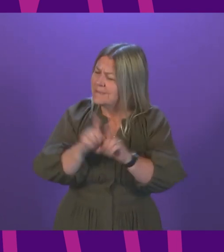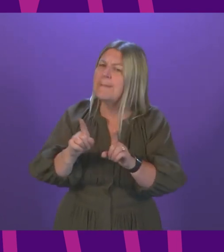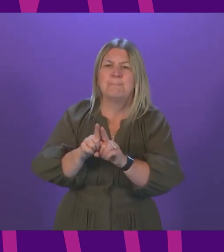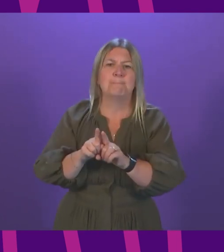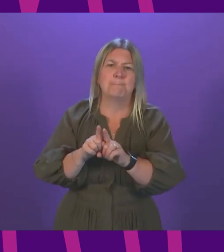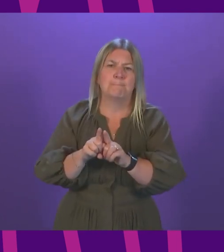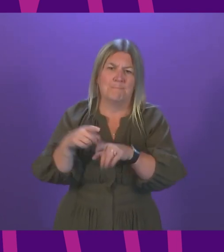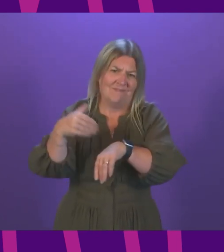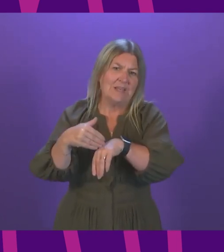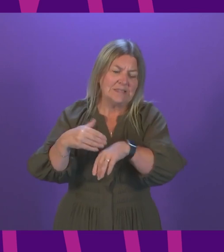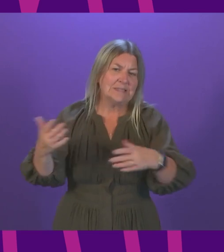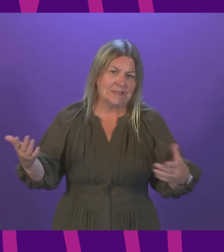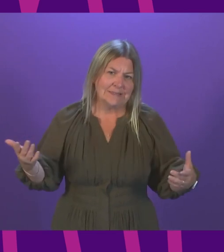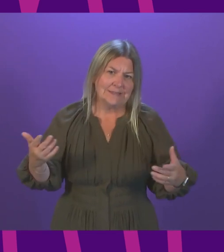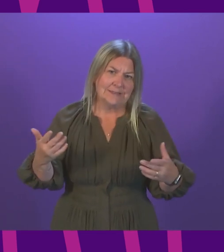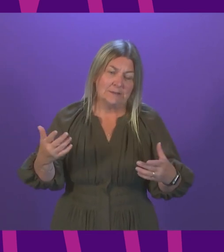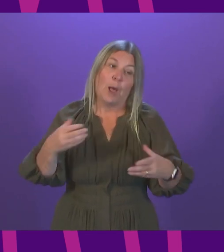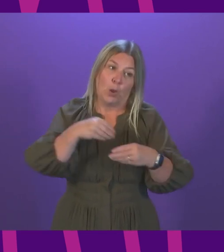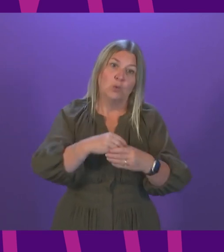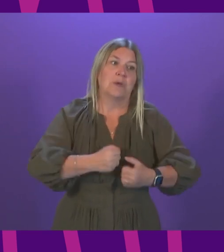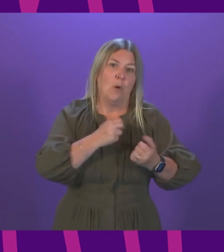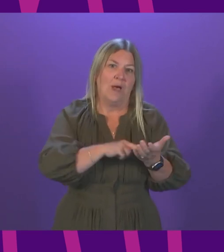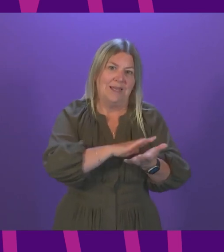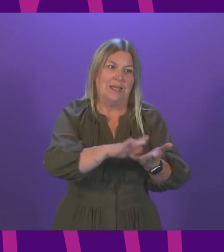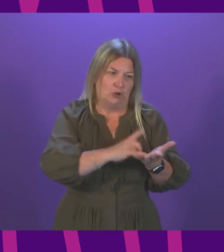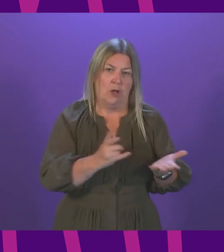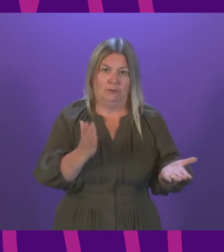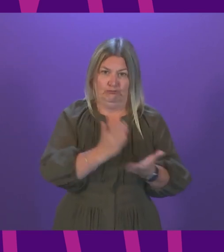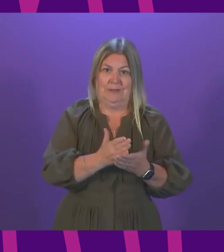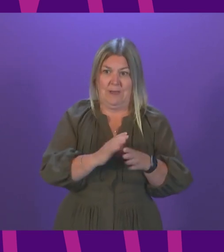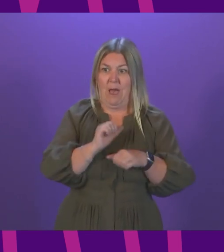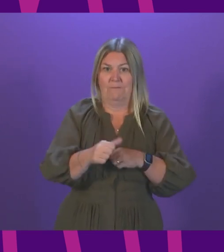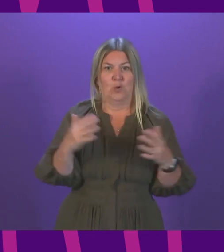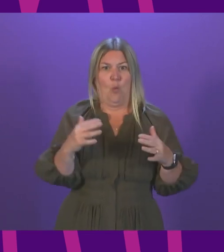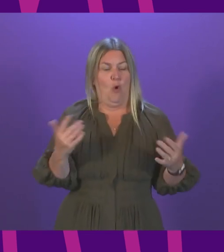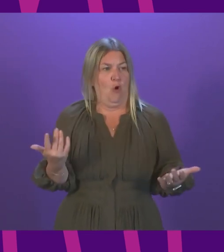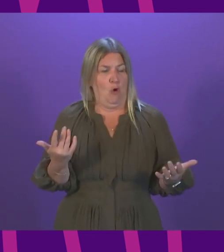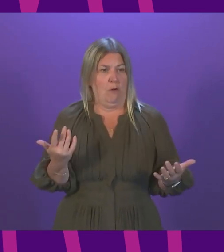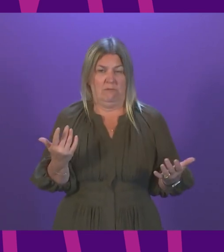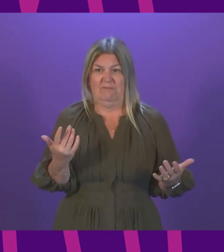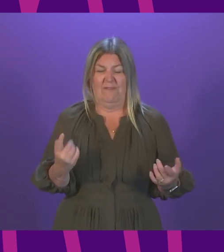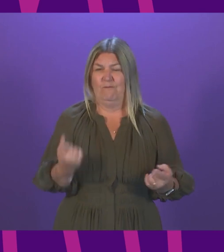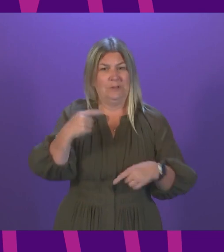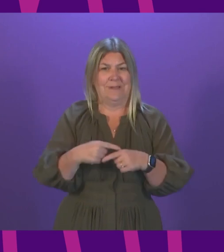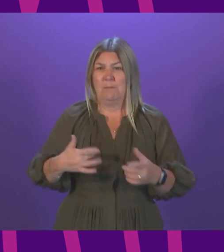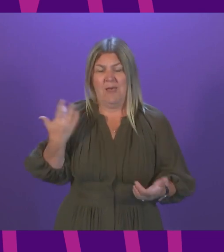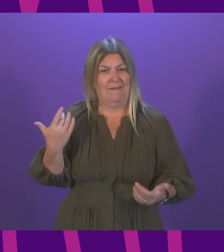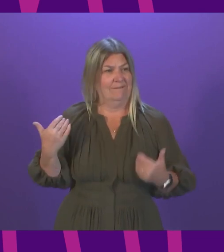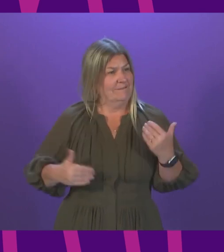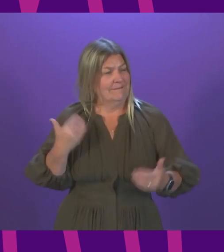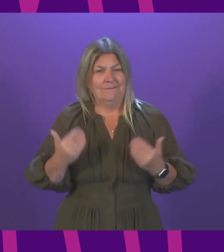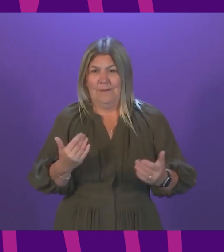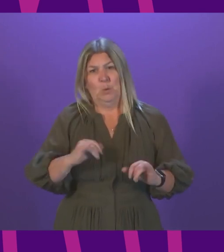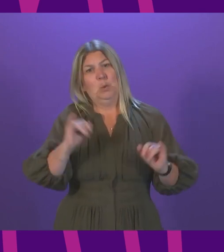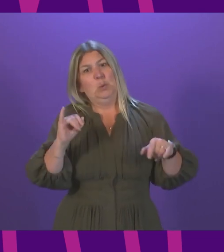of our lives, including in our NHS, in the history of peacetime Britain, certainly in our lifetimes. Ambulance services across